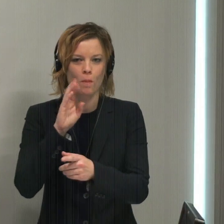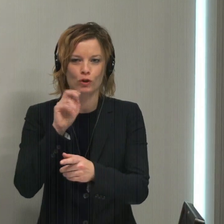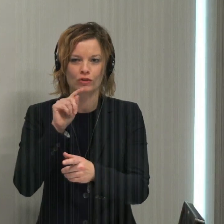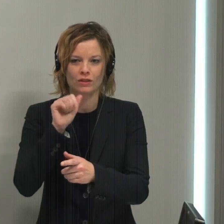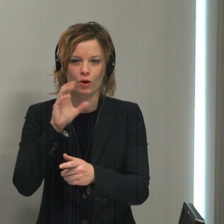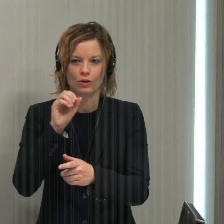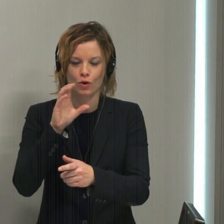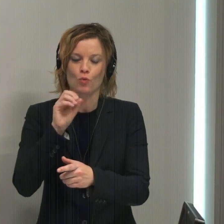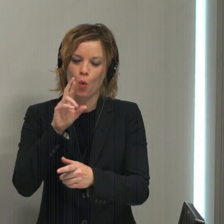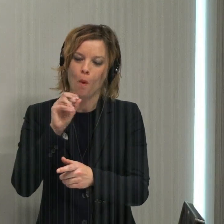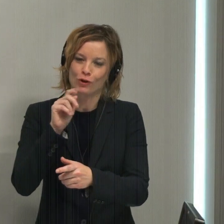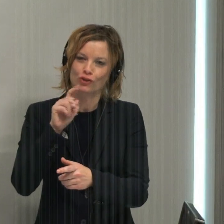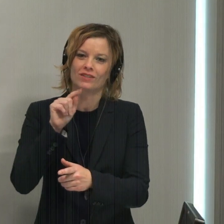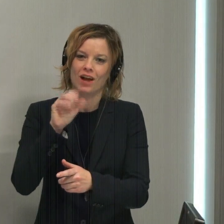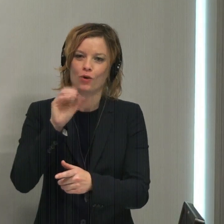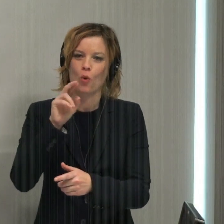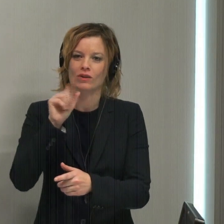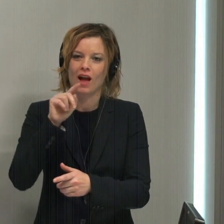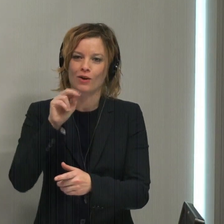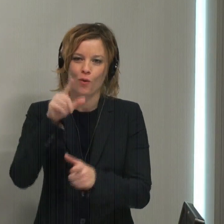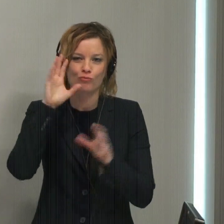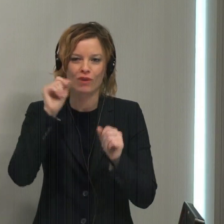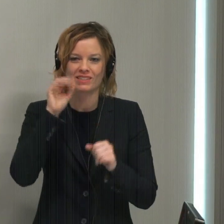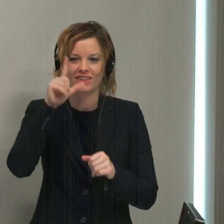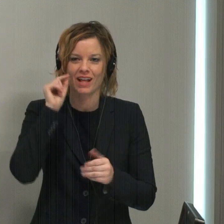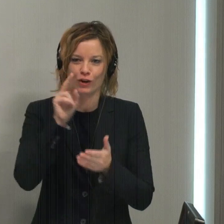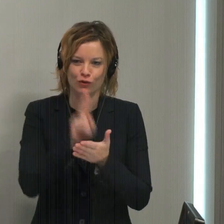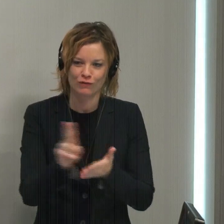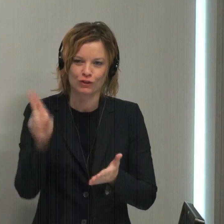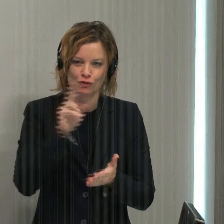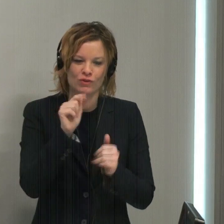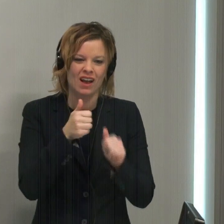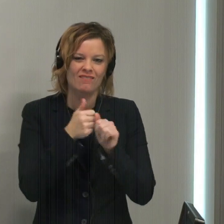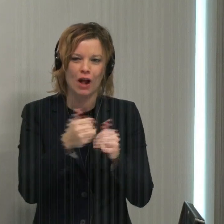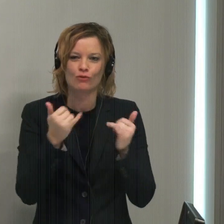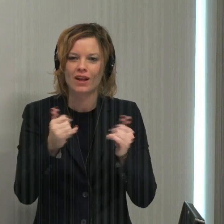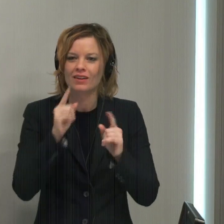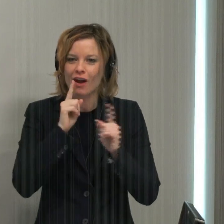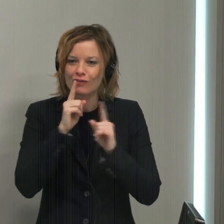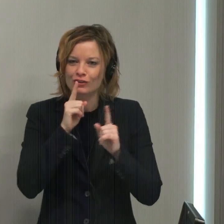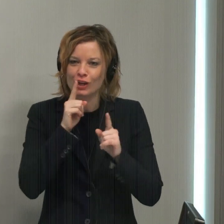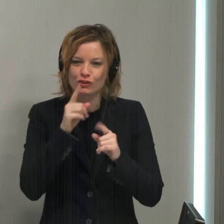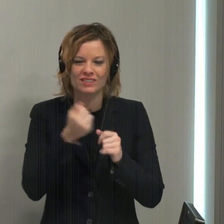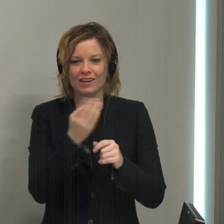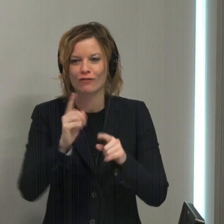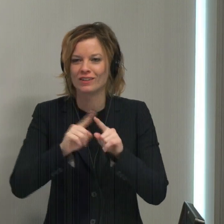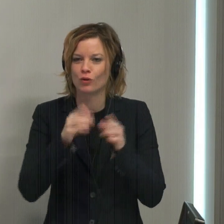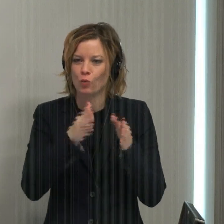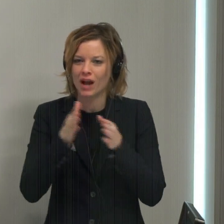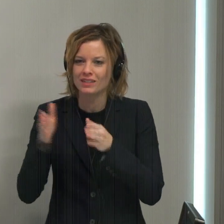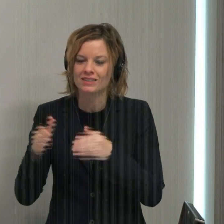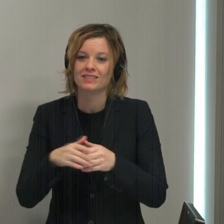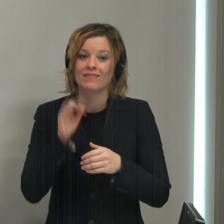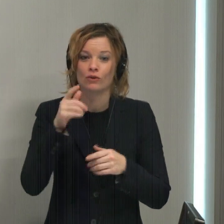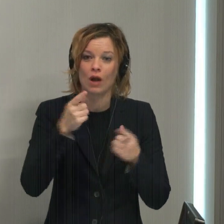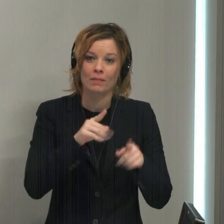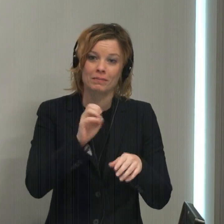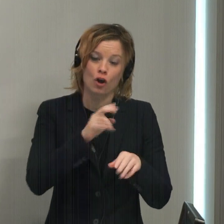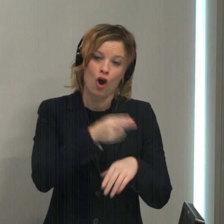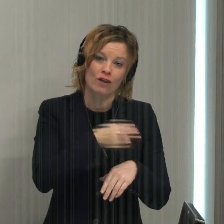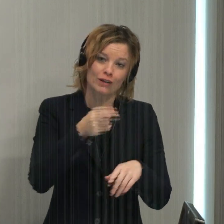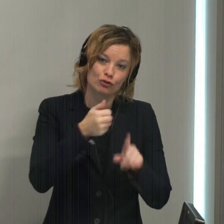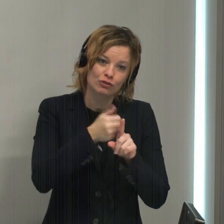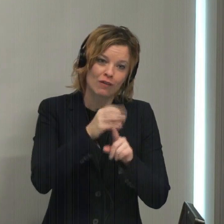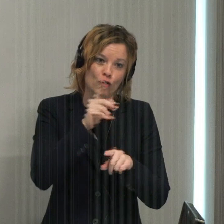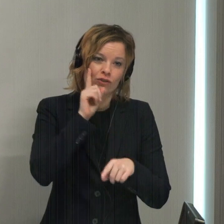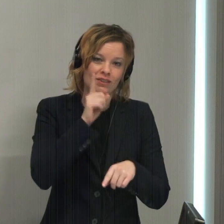Cordana. Roberta Cordana, she's the president of Gallaudet University. You can follow today's conversation in a number of ways. If you happen to be hard of hearing